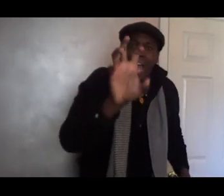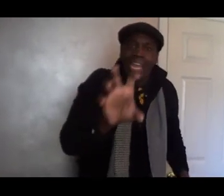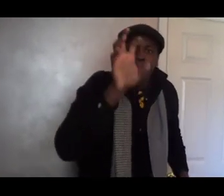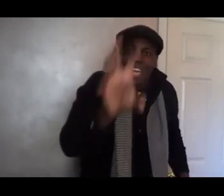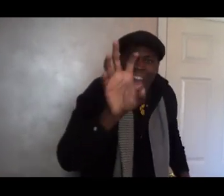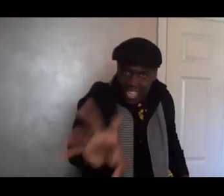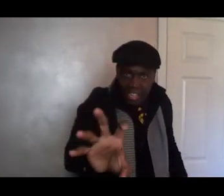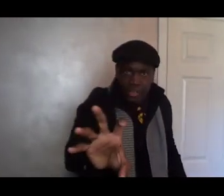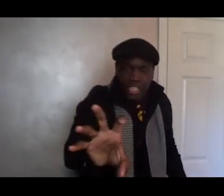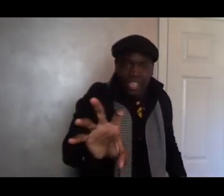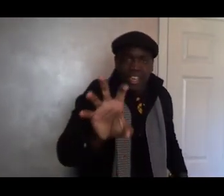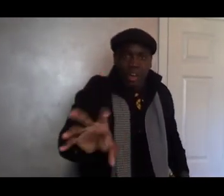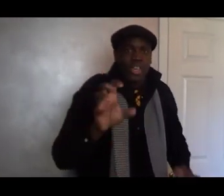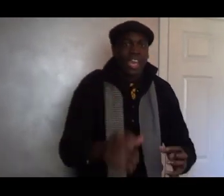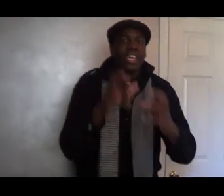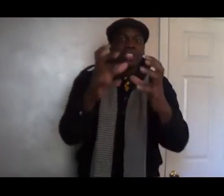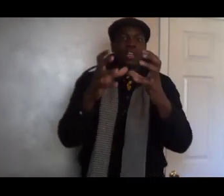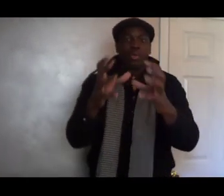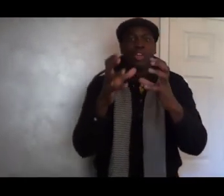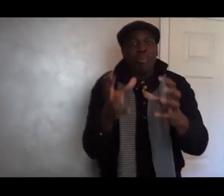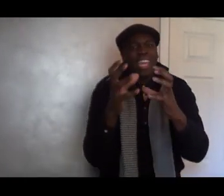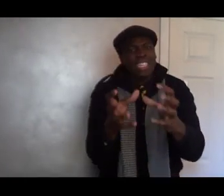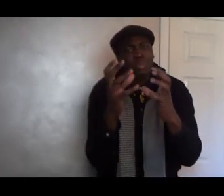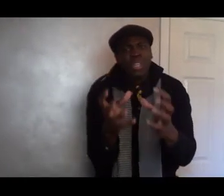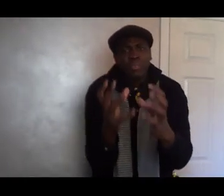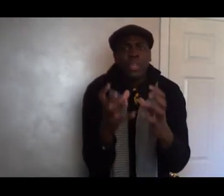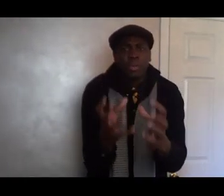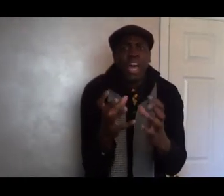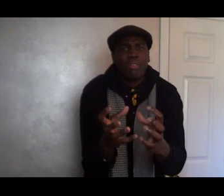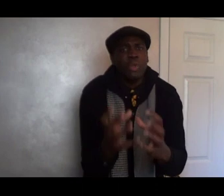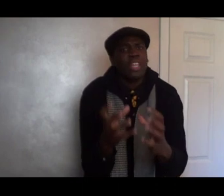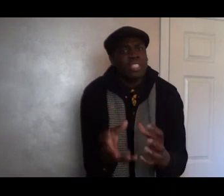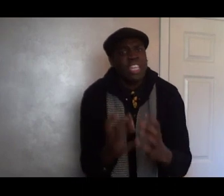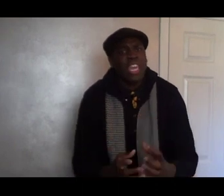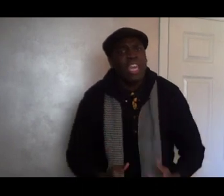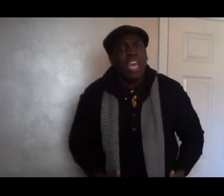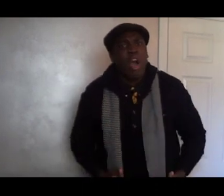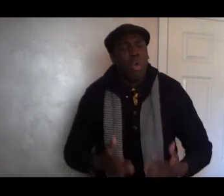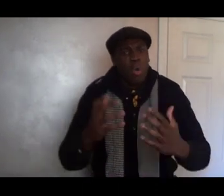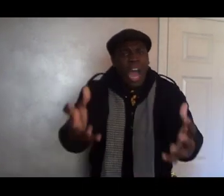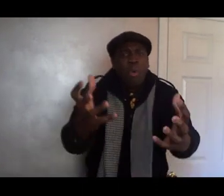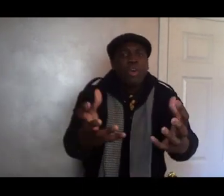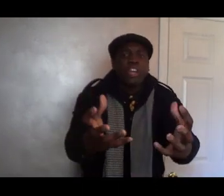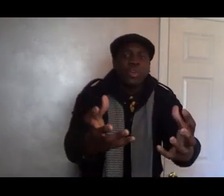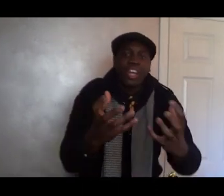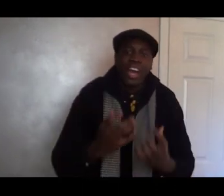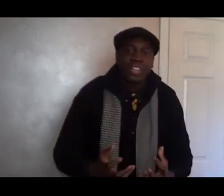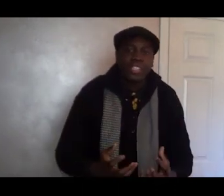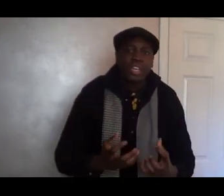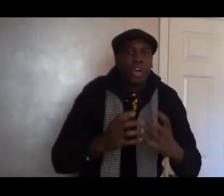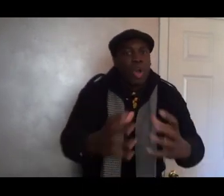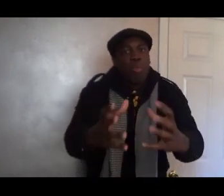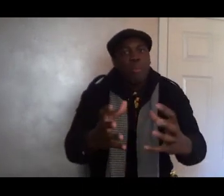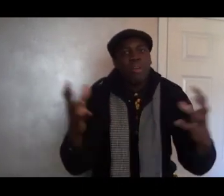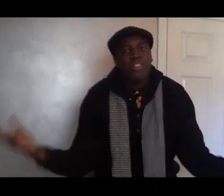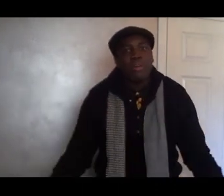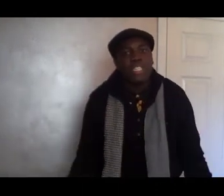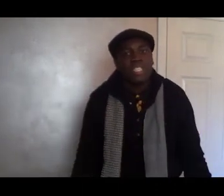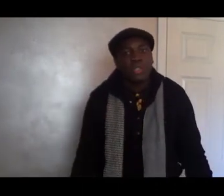I am not guilty. Okay? So when you make this plea for your life, you have to say, oh, I want to go to college. Or I want my family situation